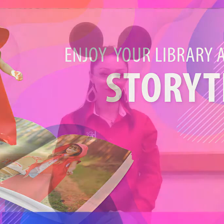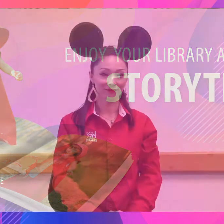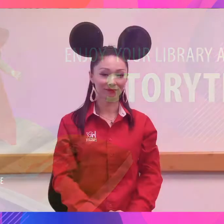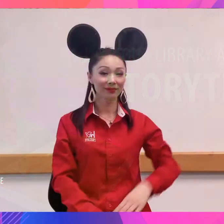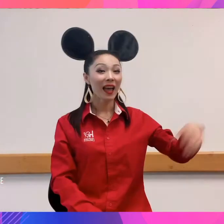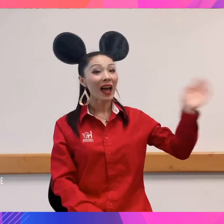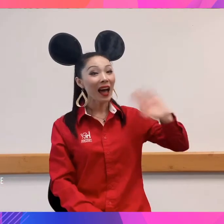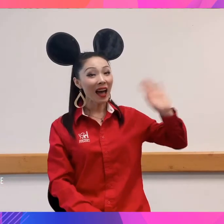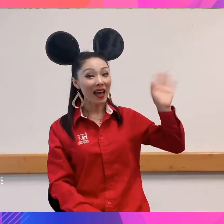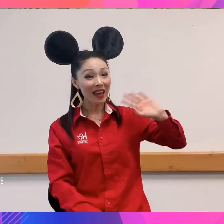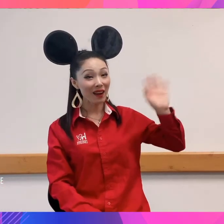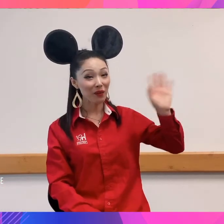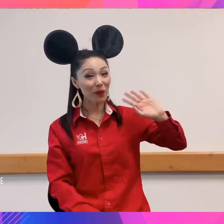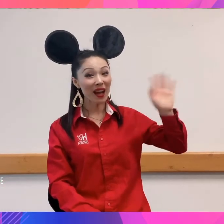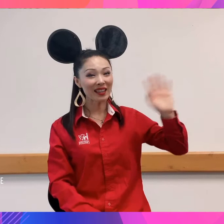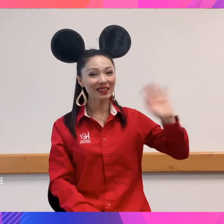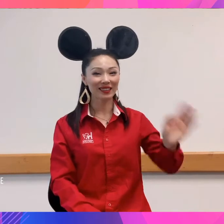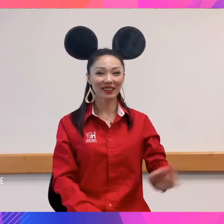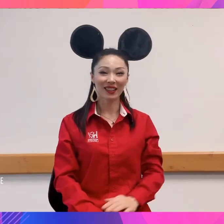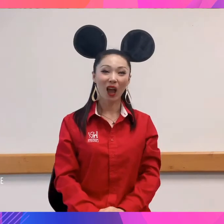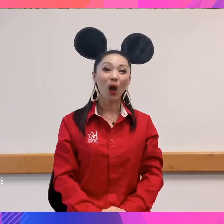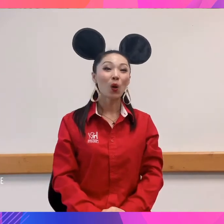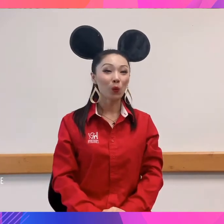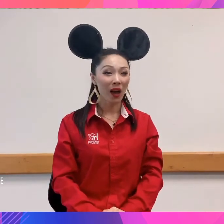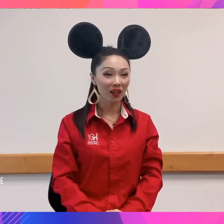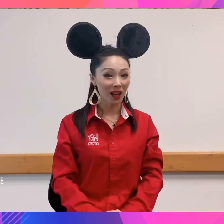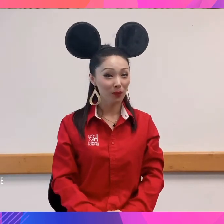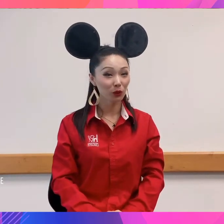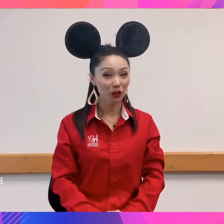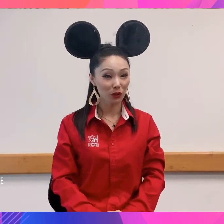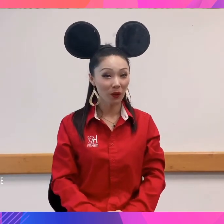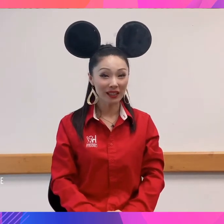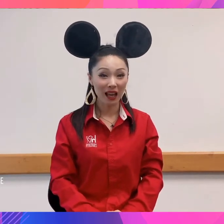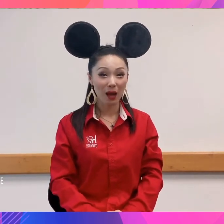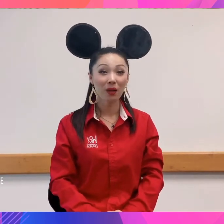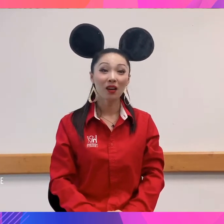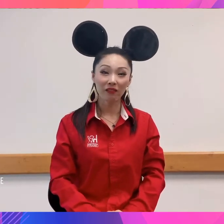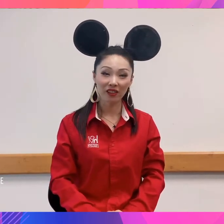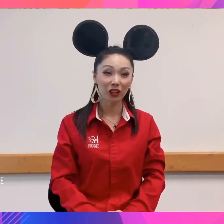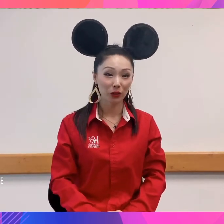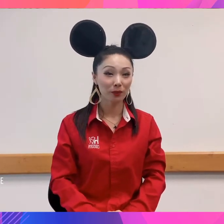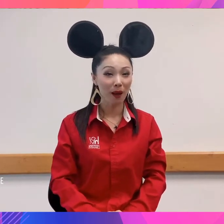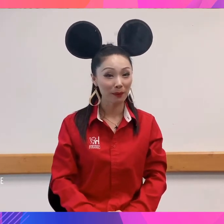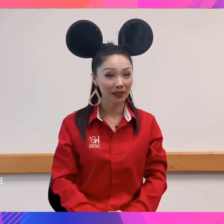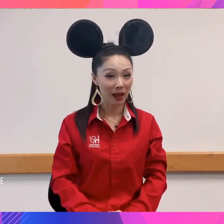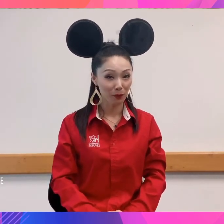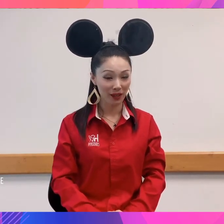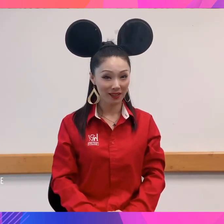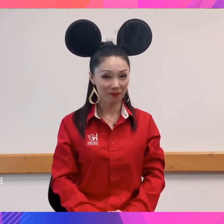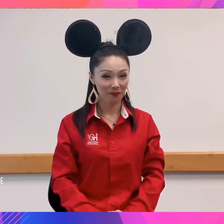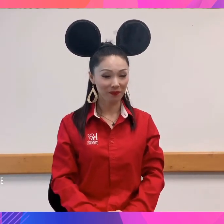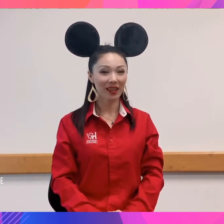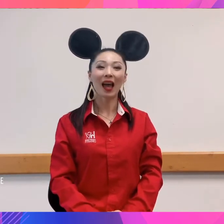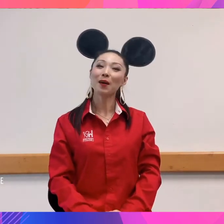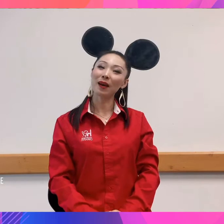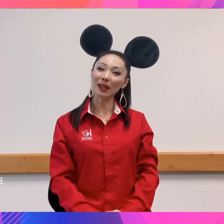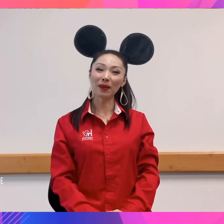Hi everyone! Welcome to the story time with Houston Public Library. My name is